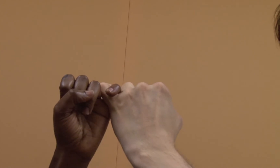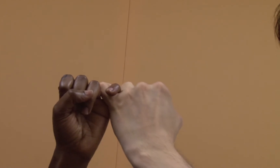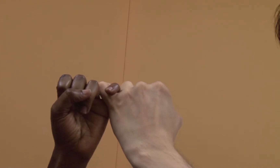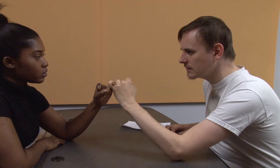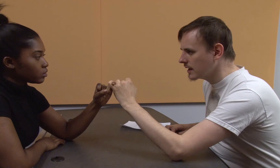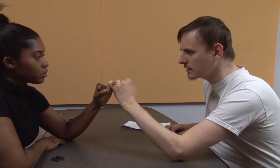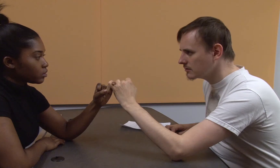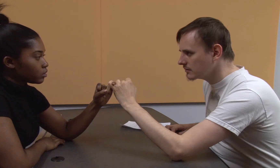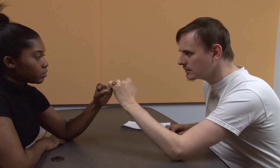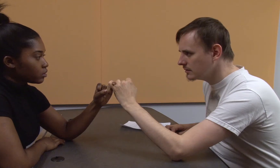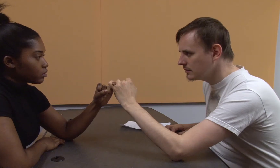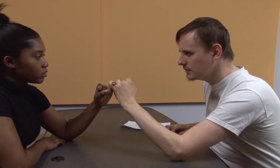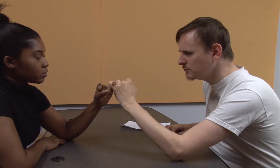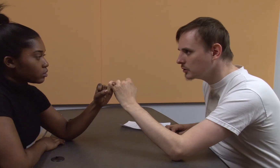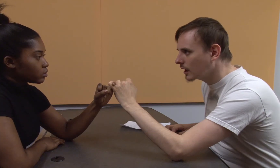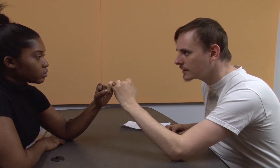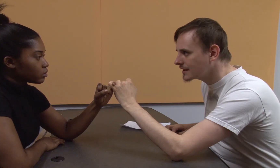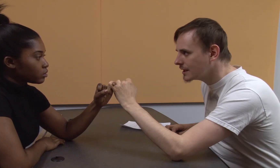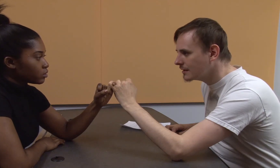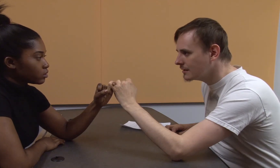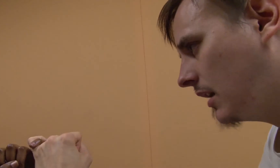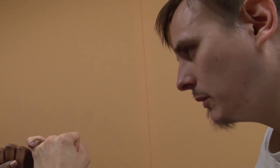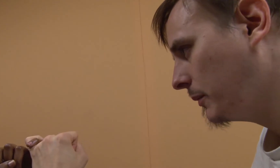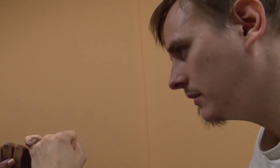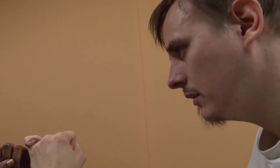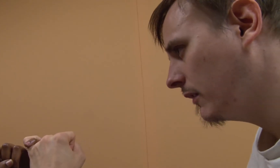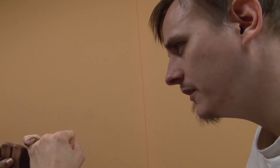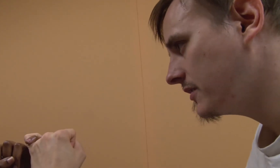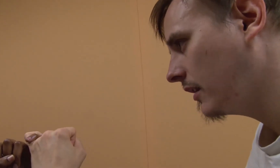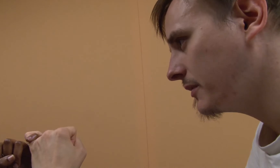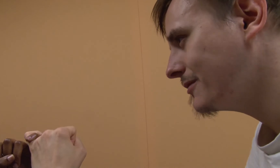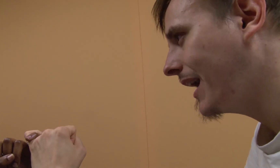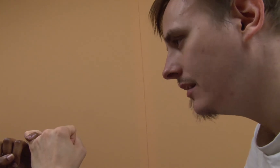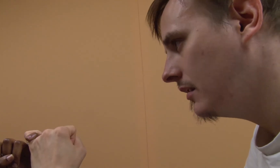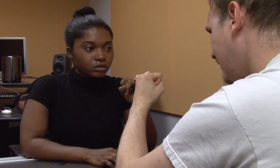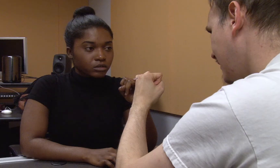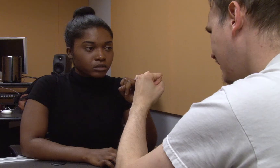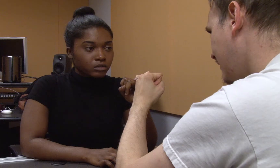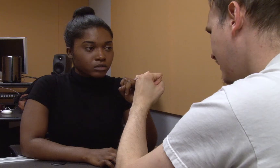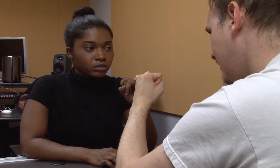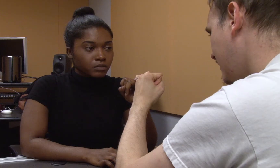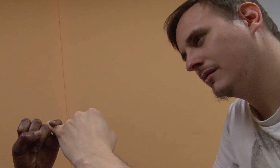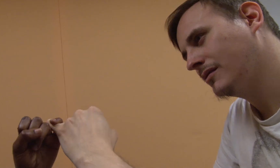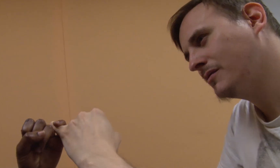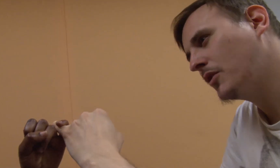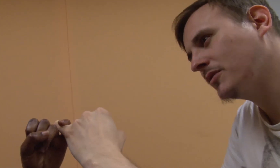The naked truth. Brutal honesty. Tell me, woman, what fills your heart with dread? Your most